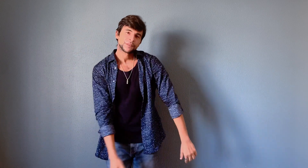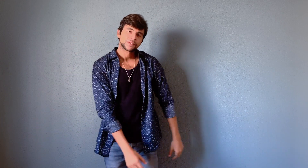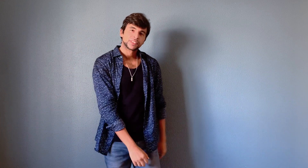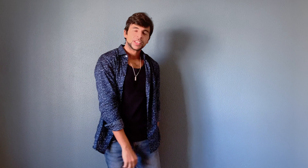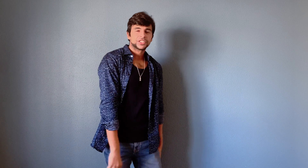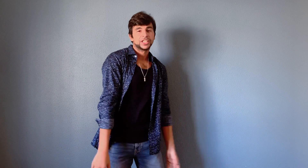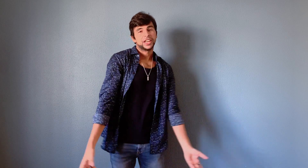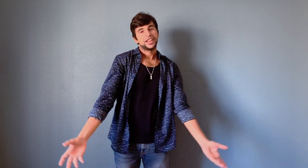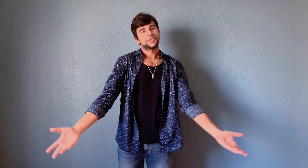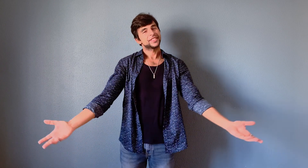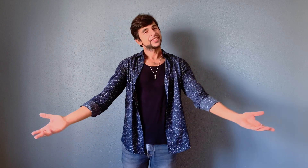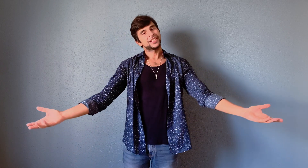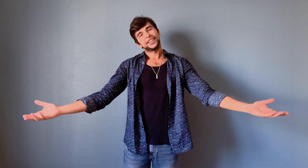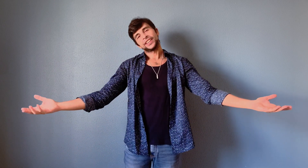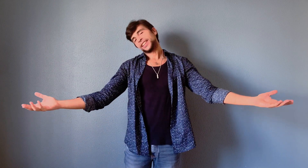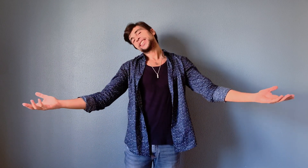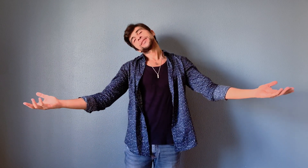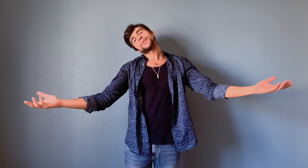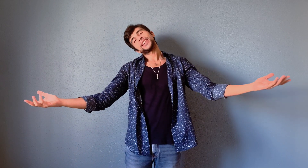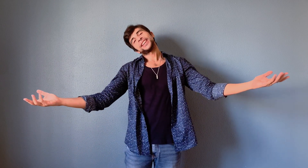She never sees me